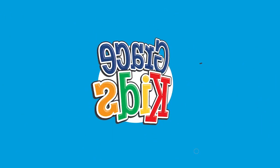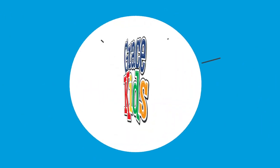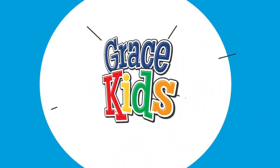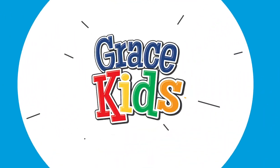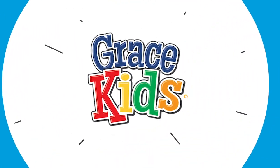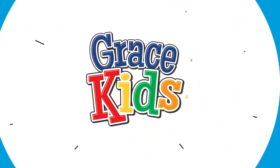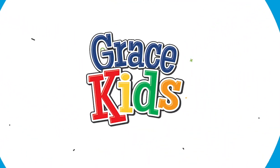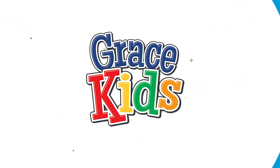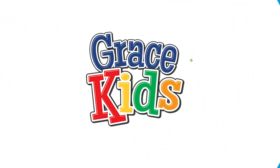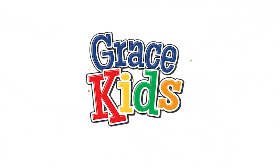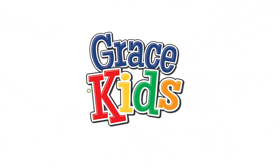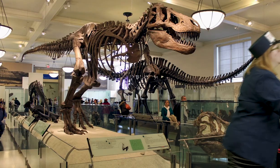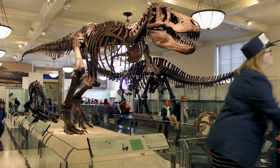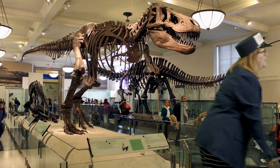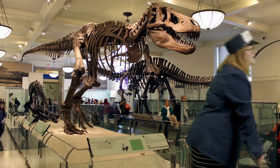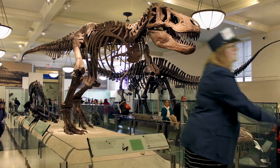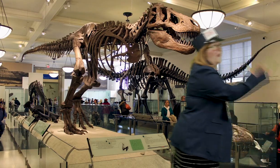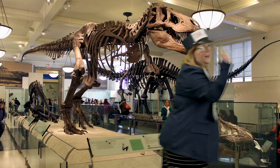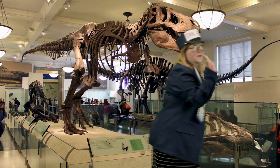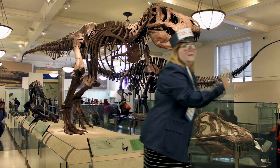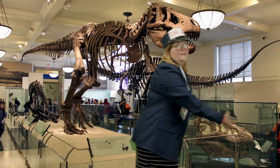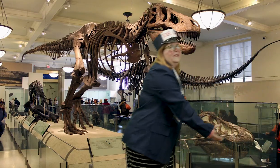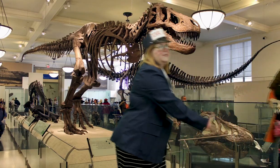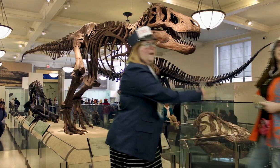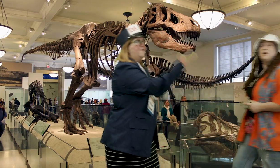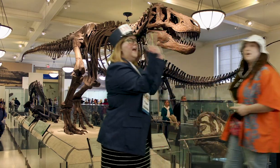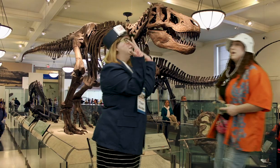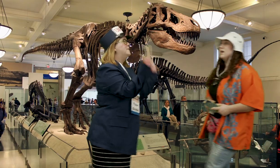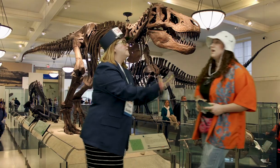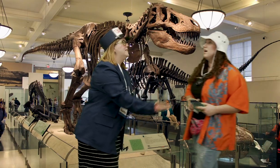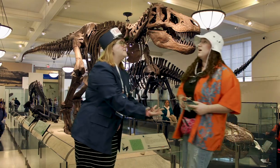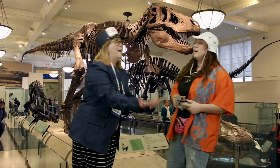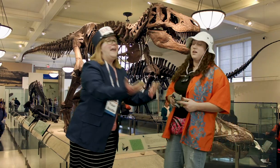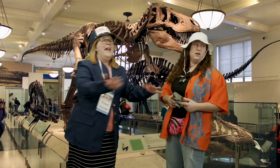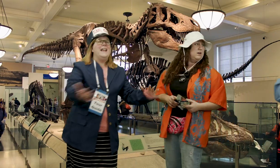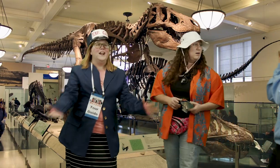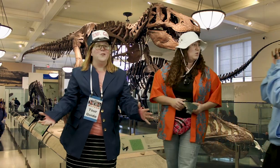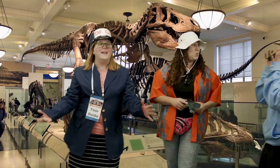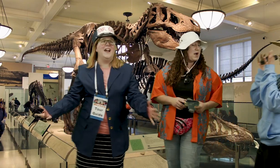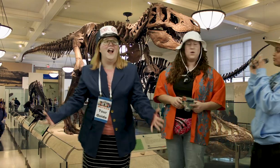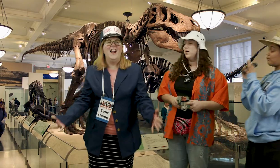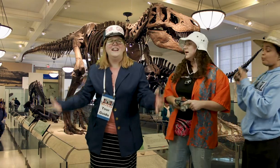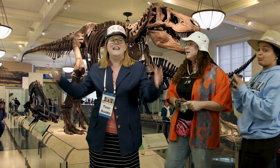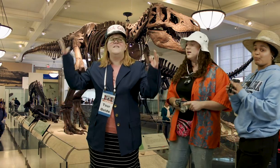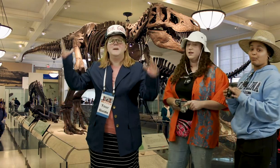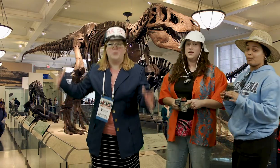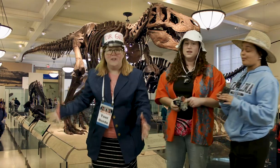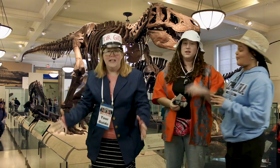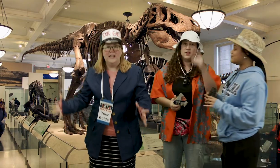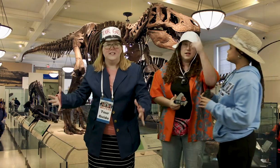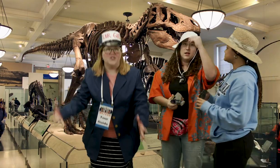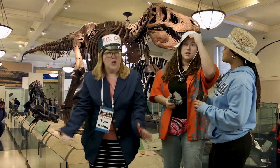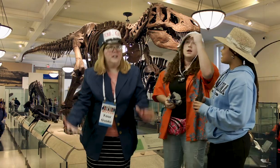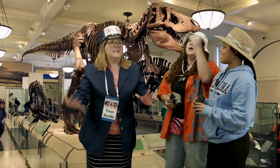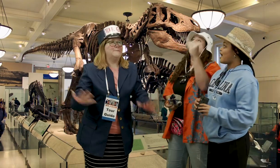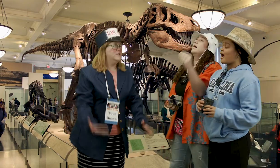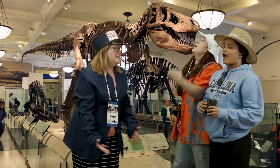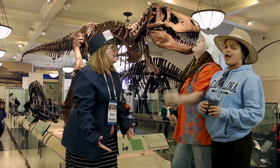all right tour group please follow me this way follow me this way here we are in the prehistoric museum